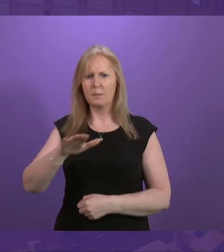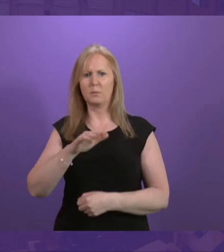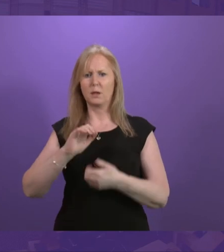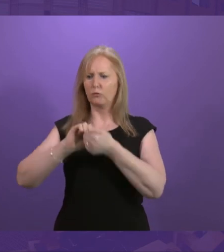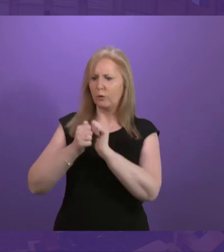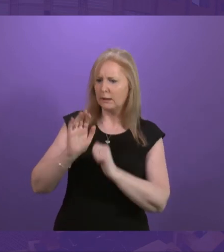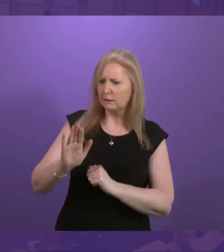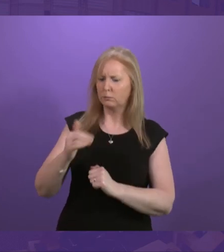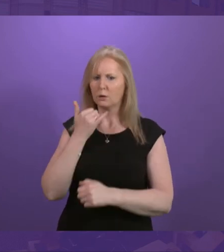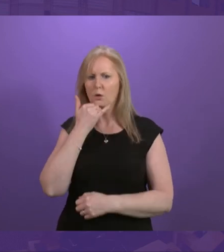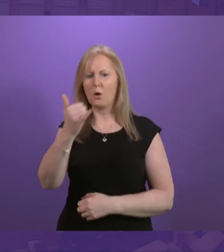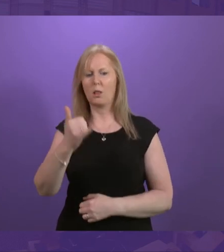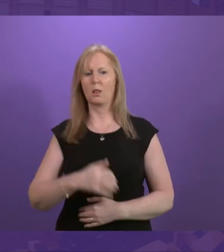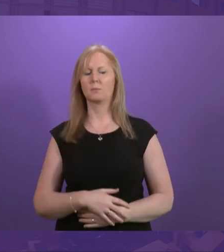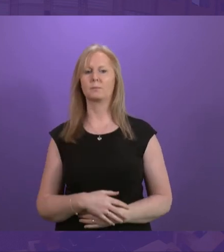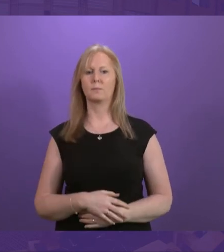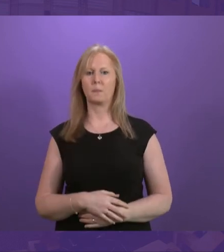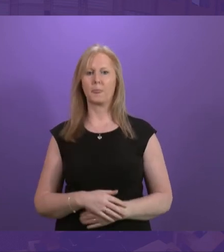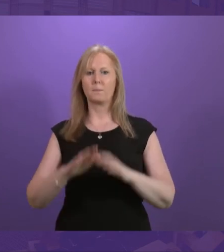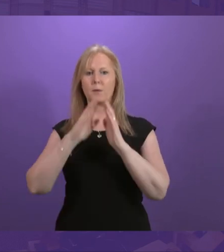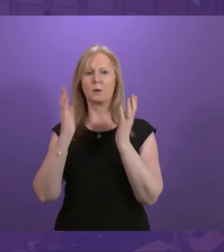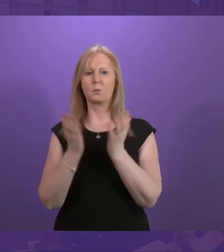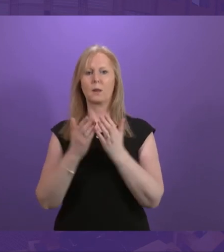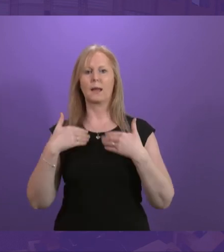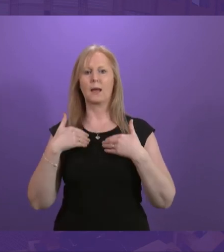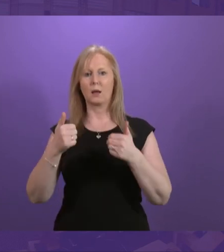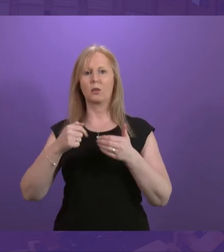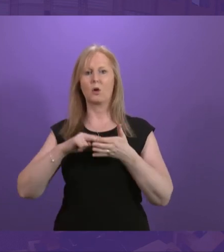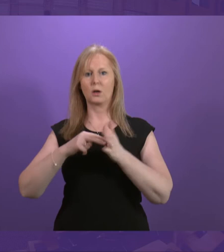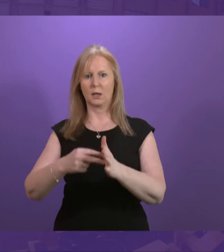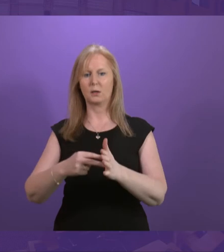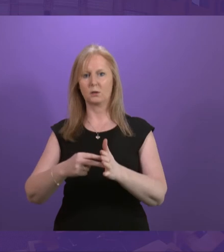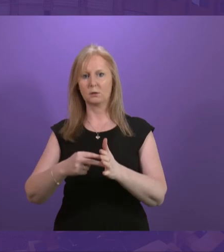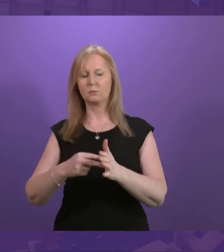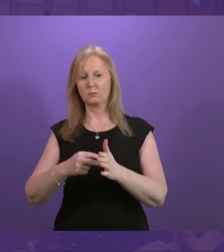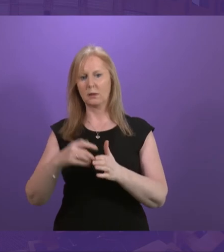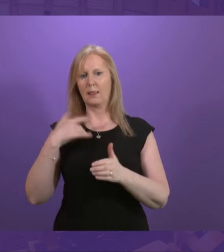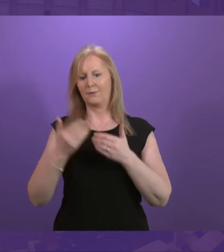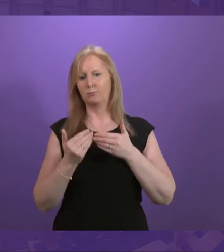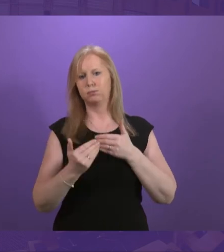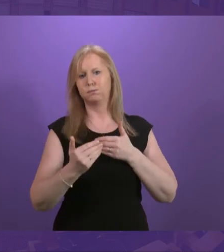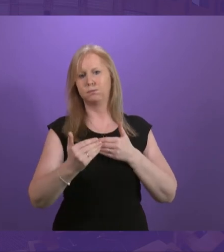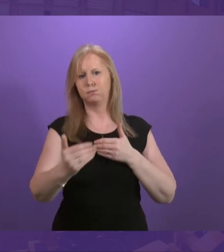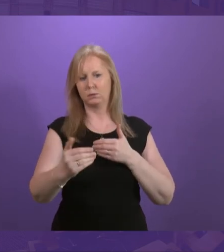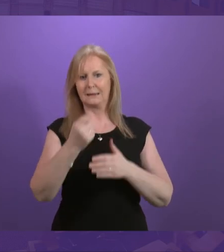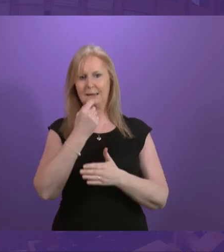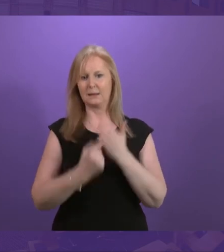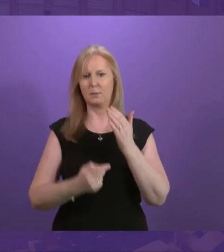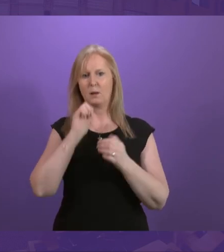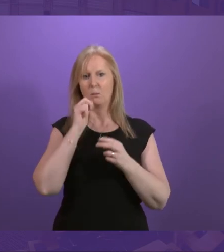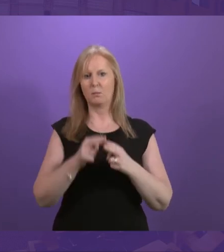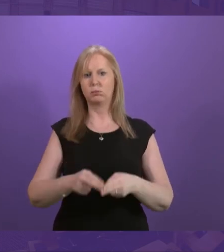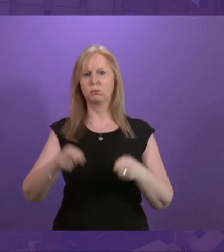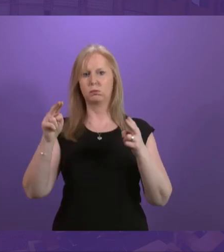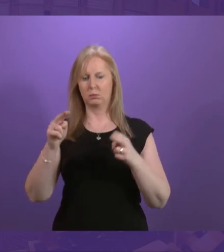calls for them. The World Health Organisation confirms as people live longer the prevalence of disability will increase